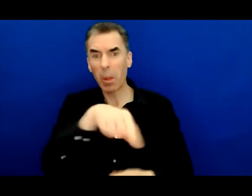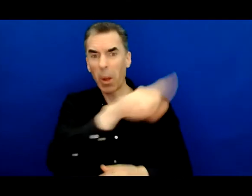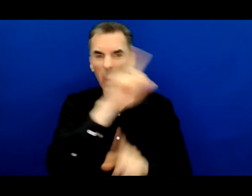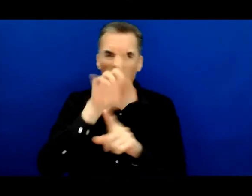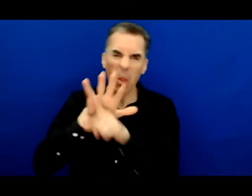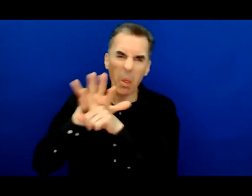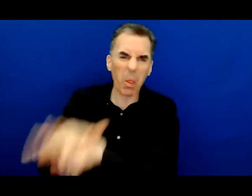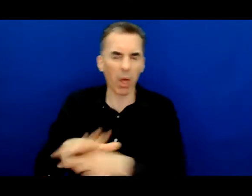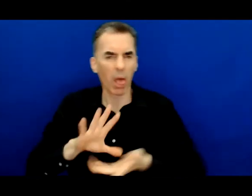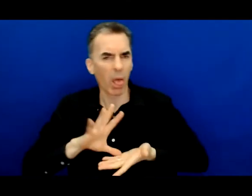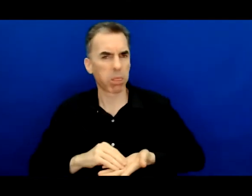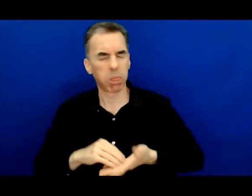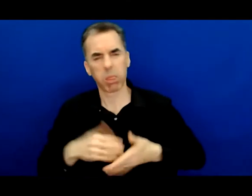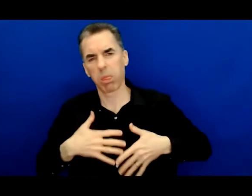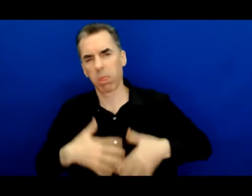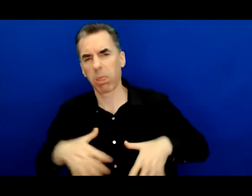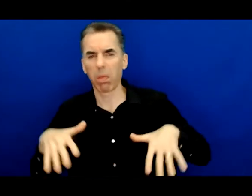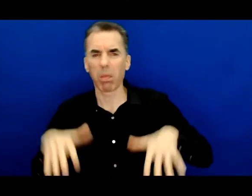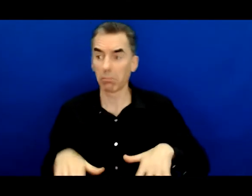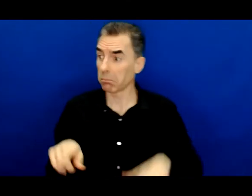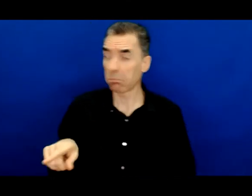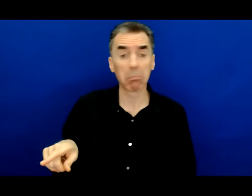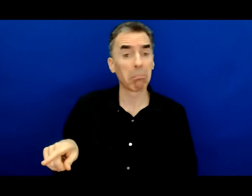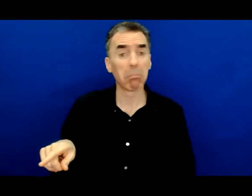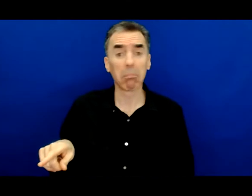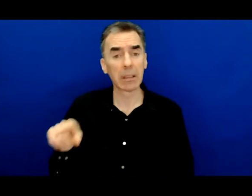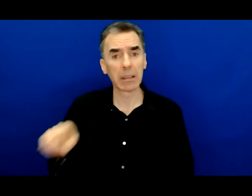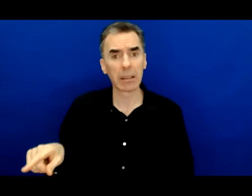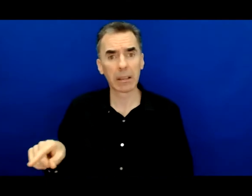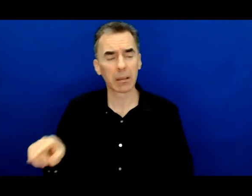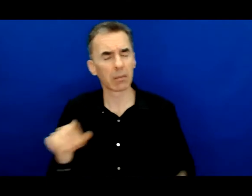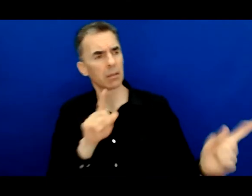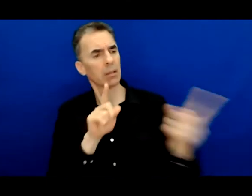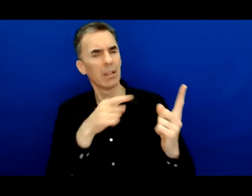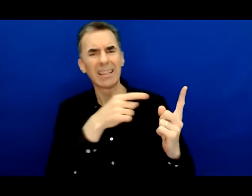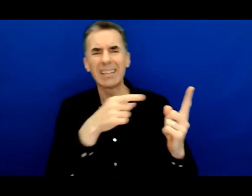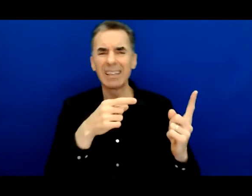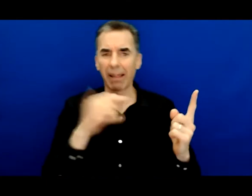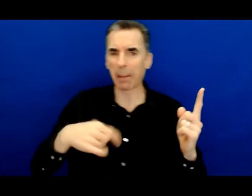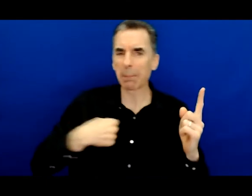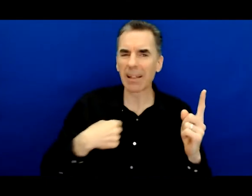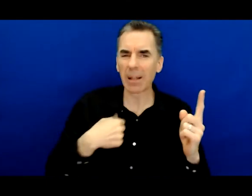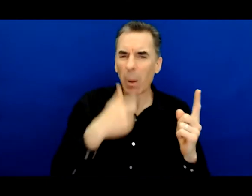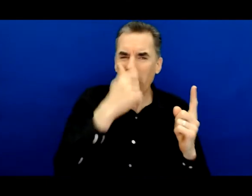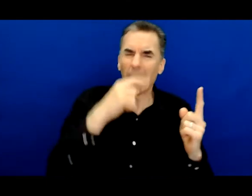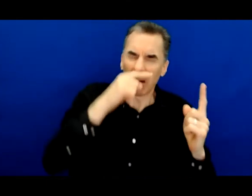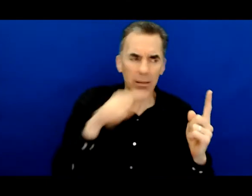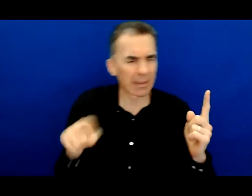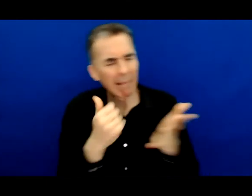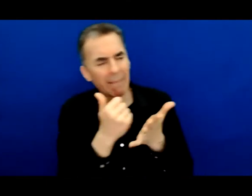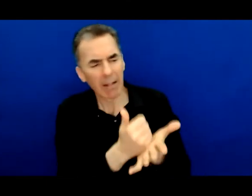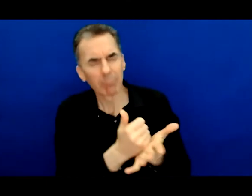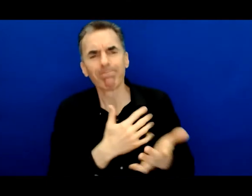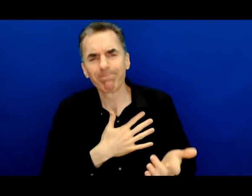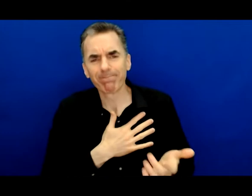system who finds compassion in the middle of that moment for a stranger fighting off a cold. Who, through sheer